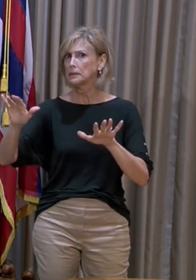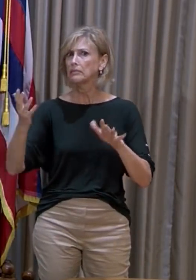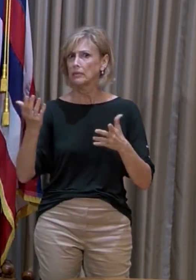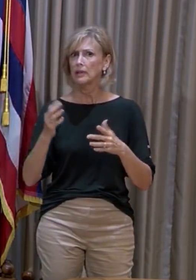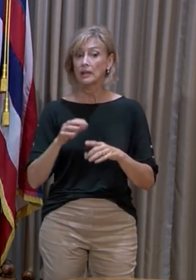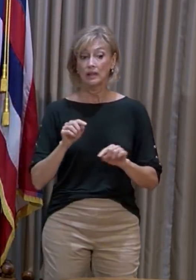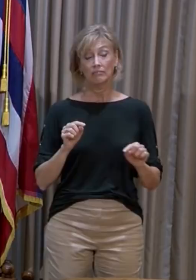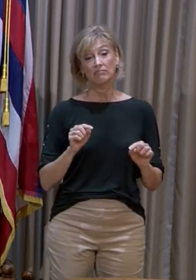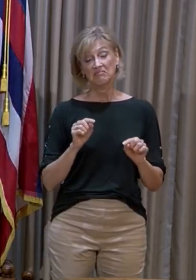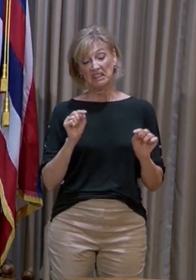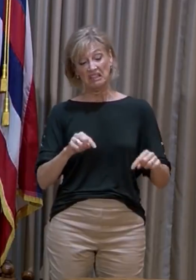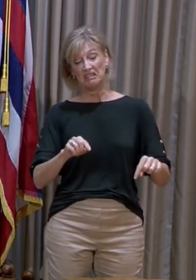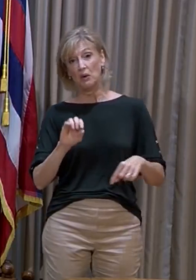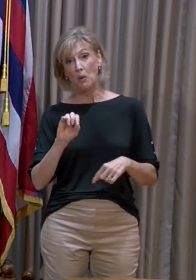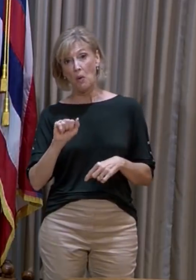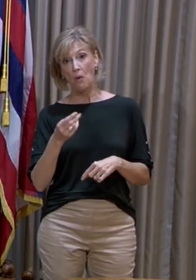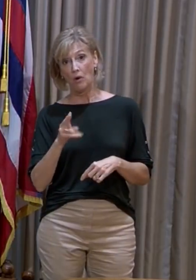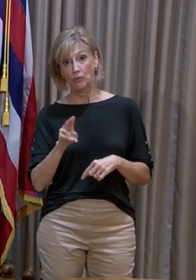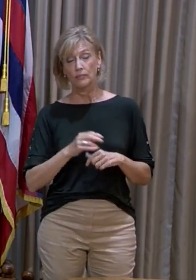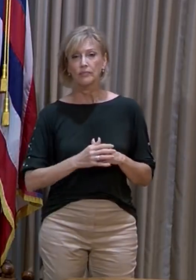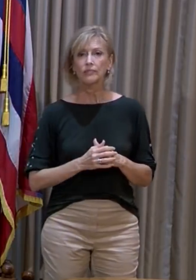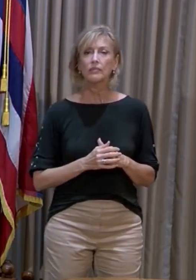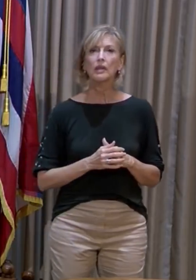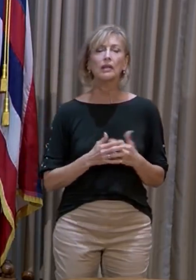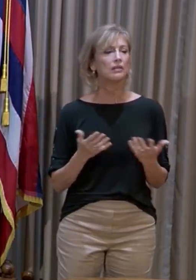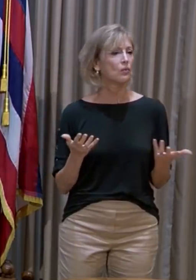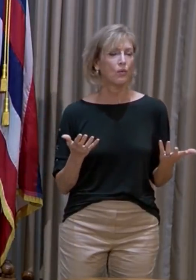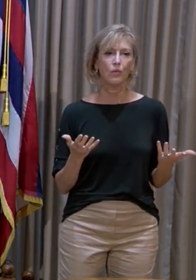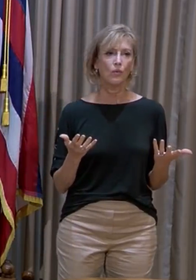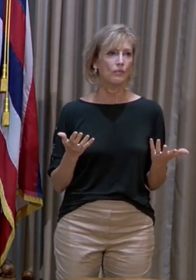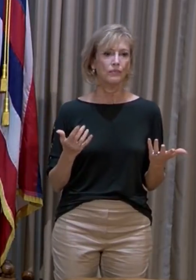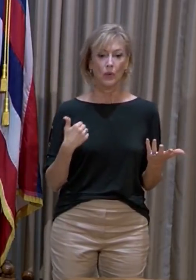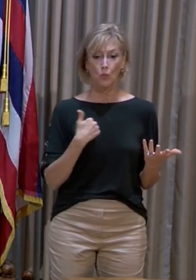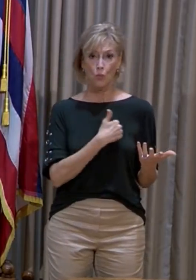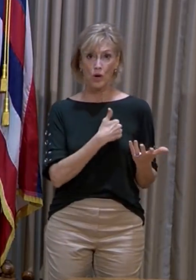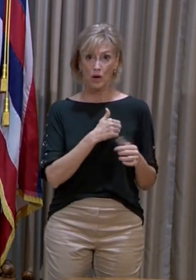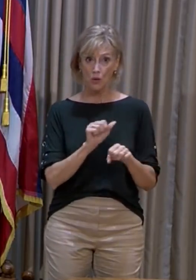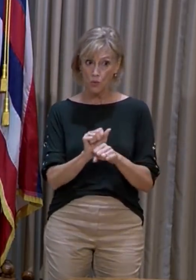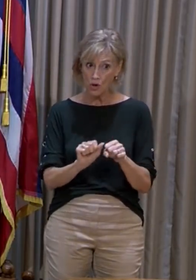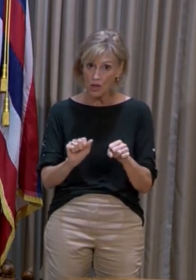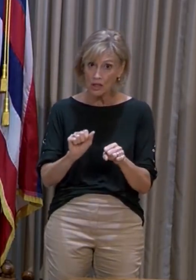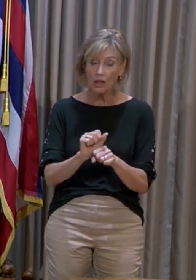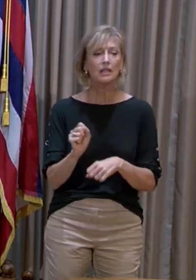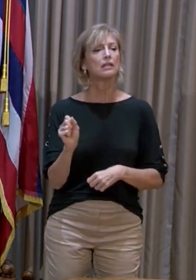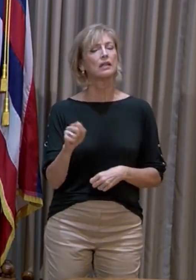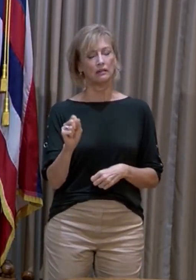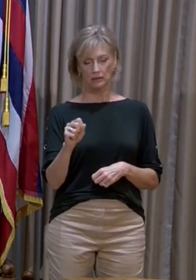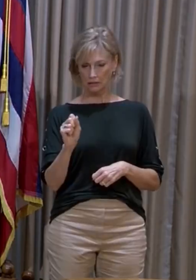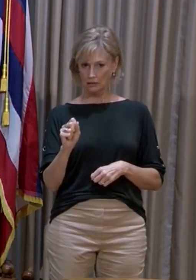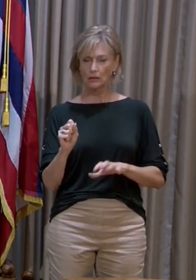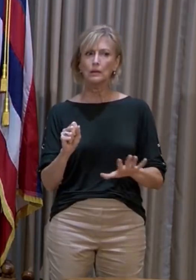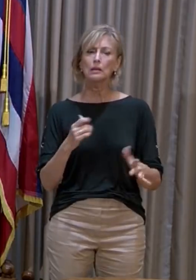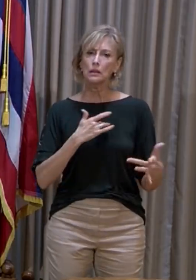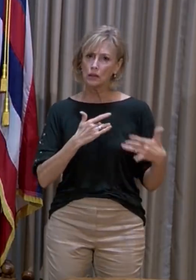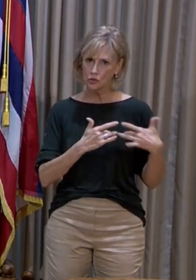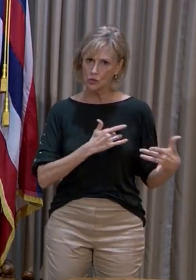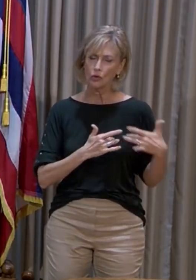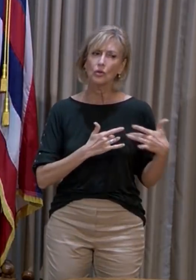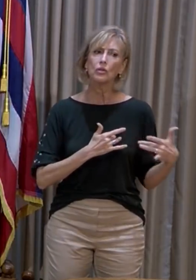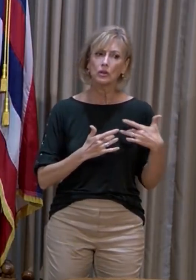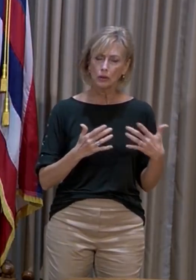especially on Oahu. So, you know, we are working. Yes, we are very much concerned